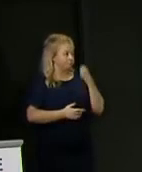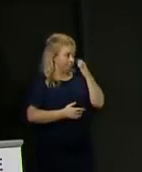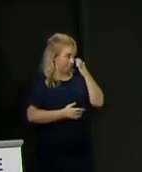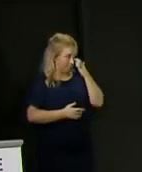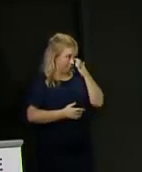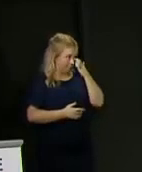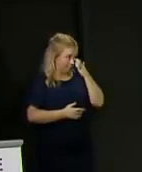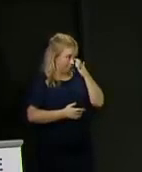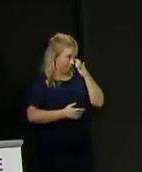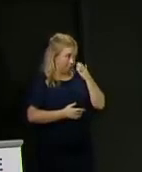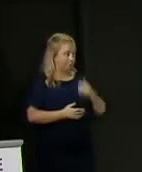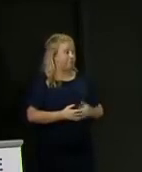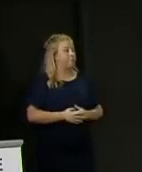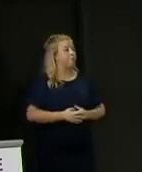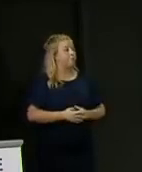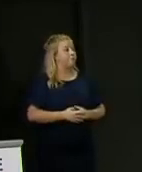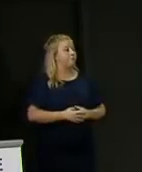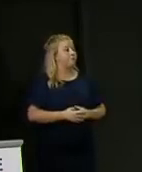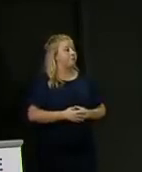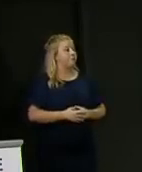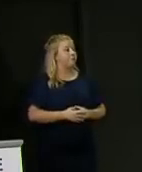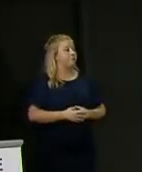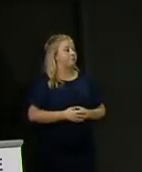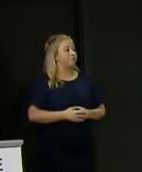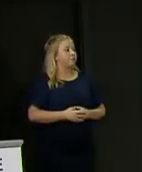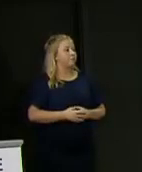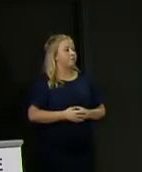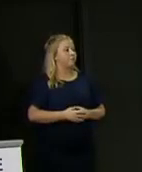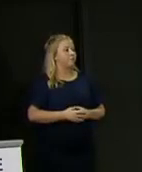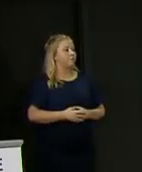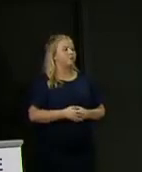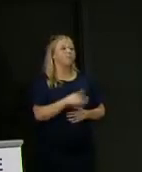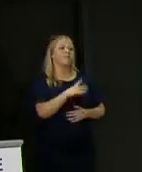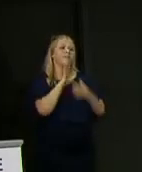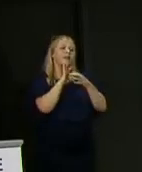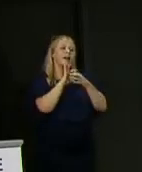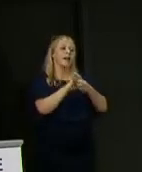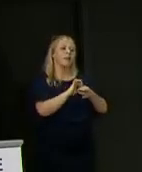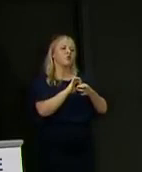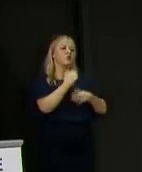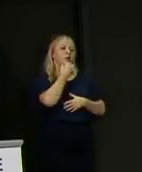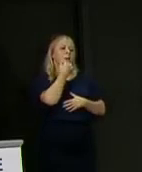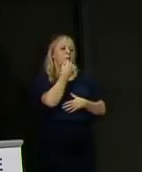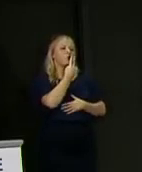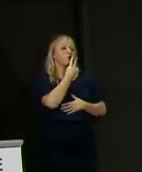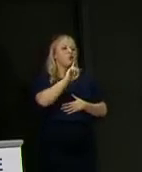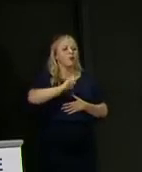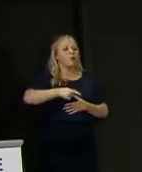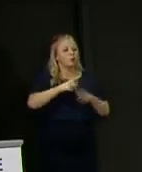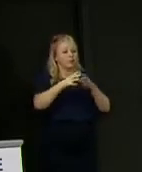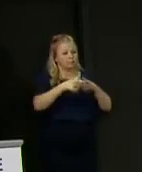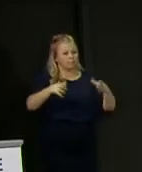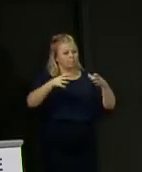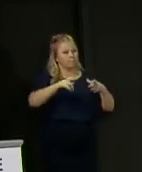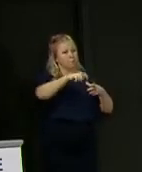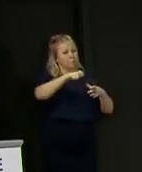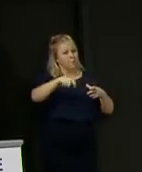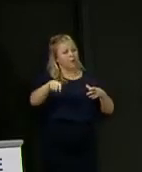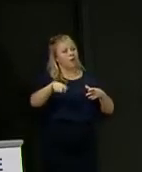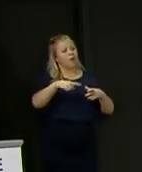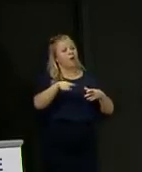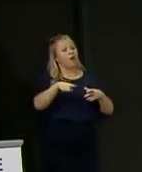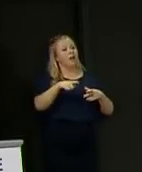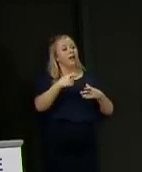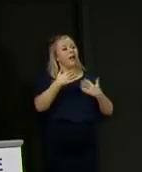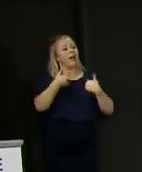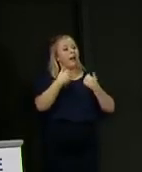Hi, good afternoon, thank you. Just on the pool of 2,000, the health secretary a couple of weeks